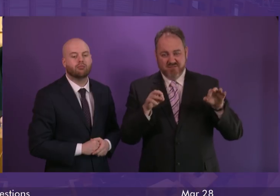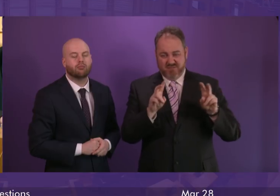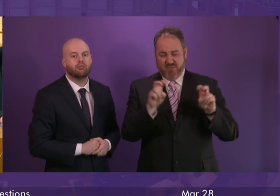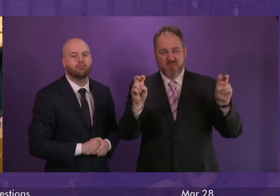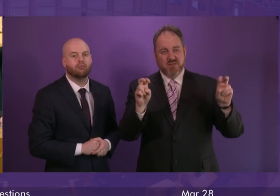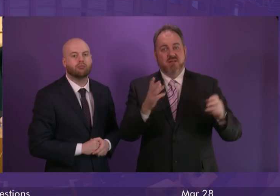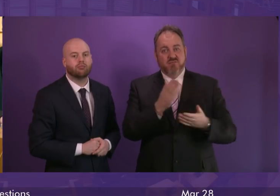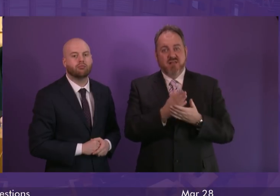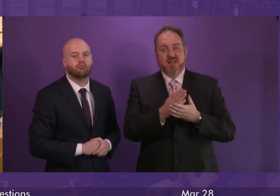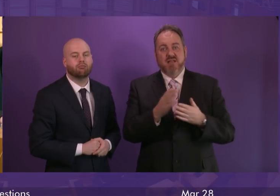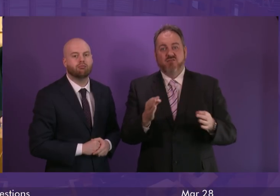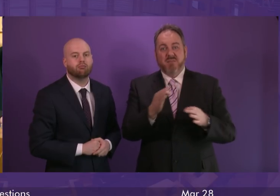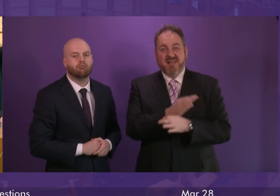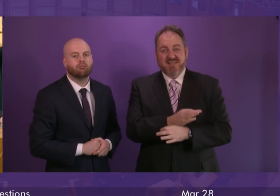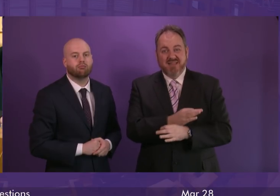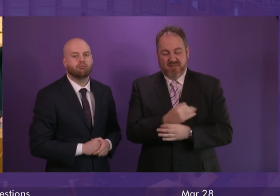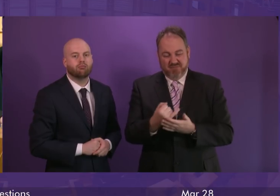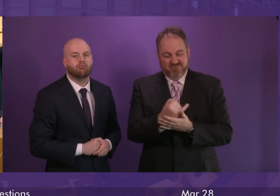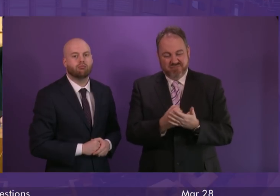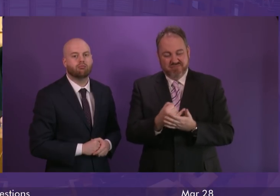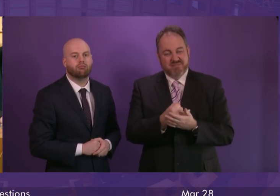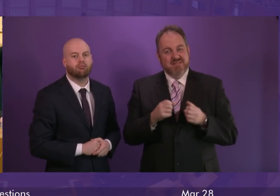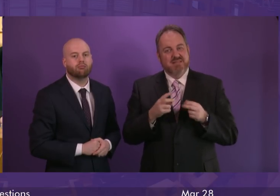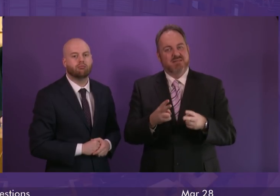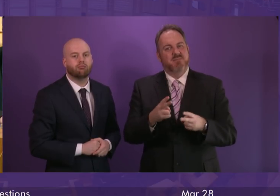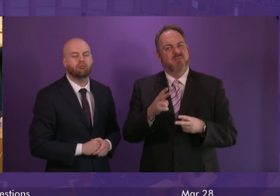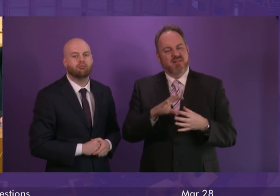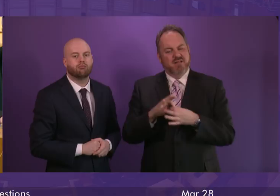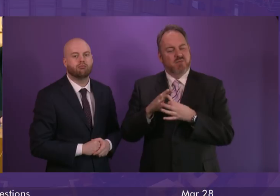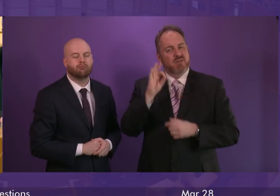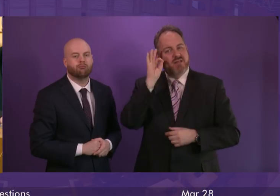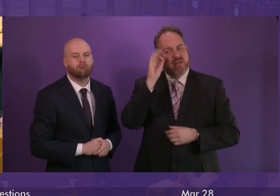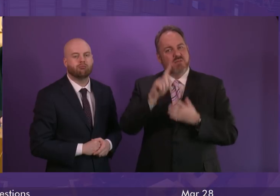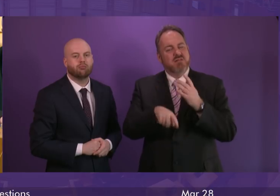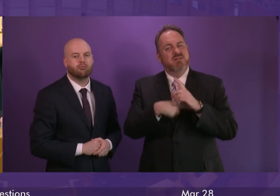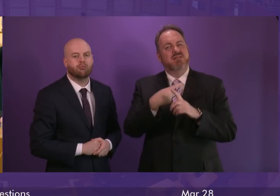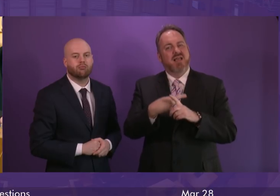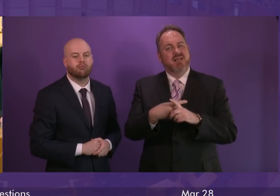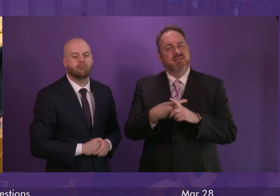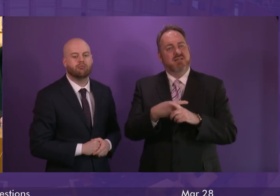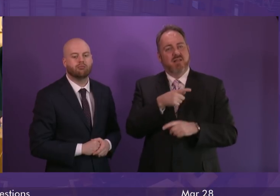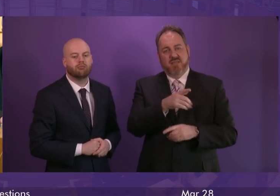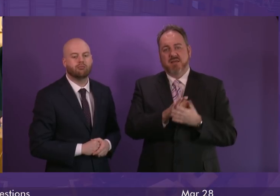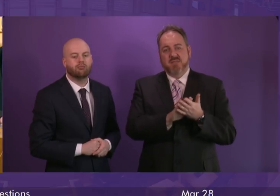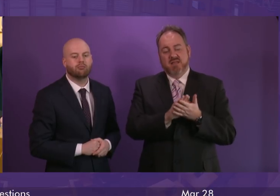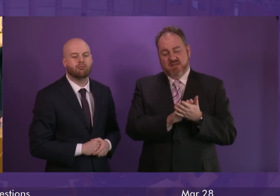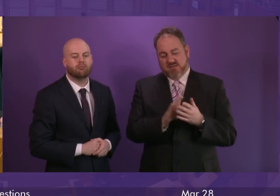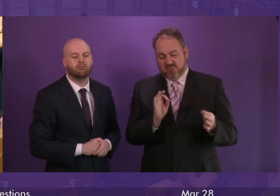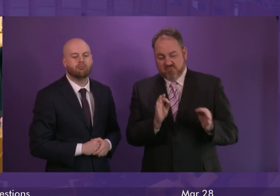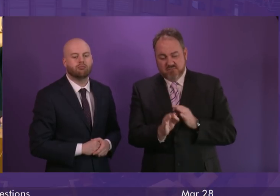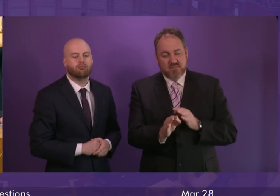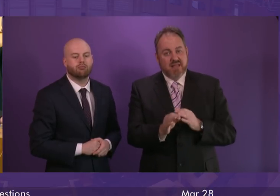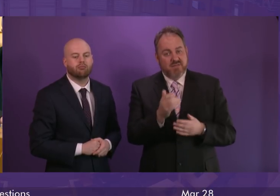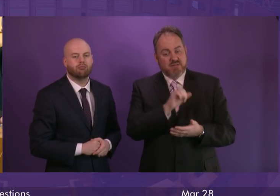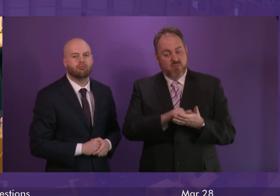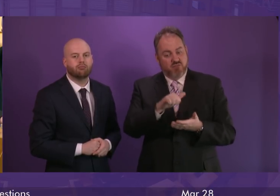replacing the current regressive system of council tax, as cross-party talks are set to discuss, could help reduce child poverty if